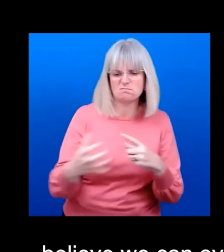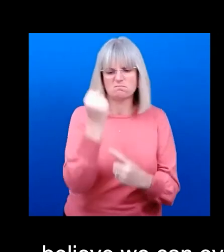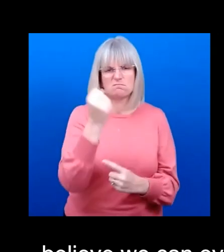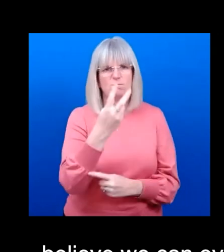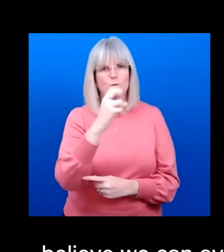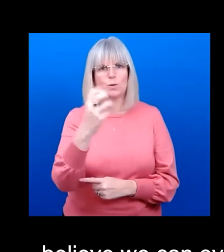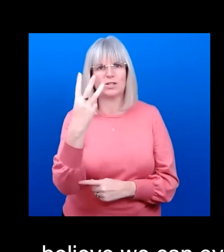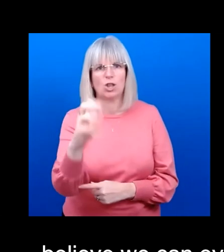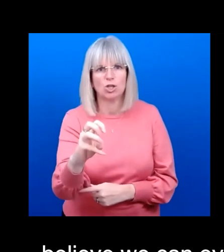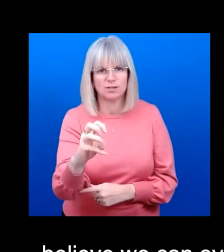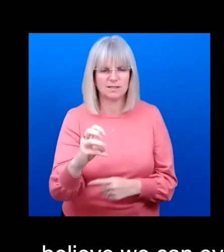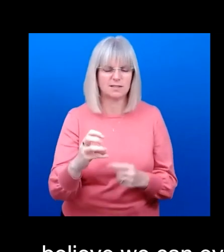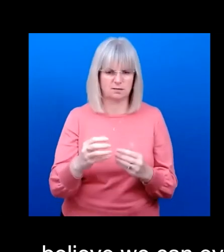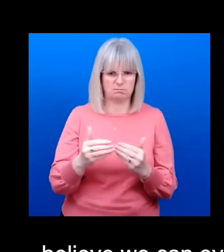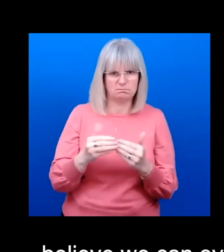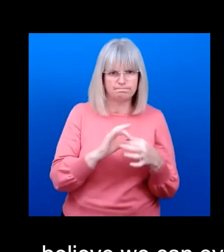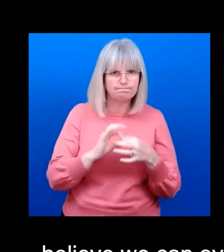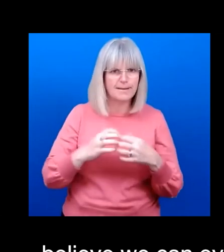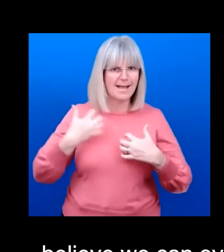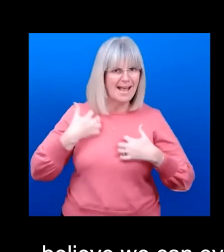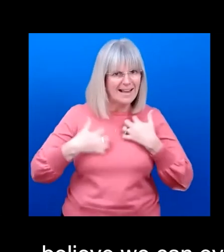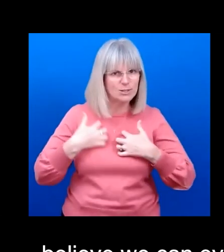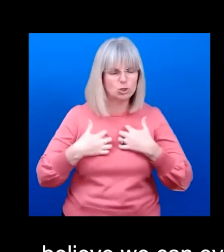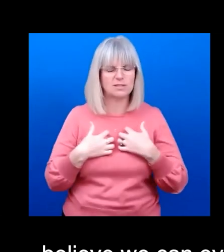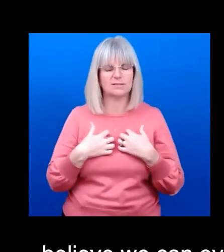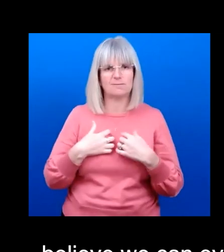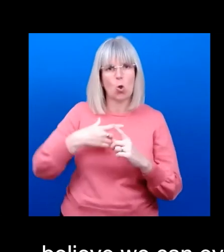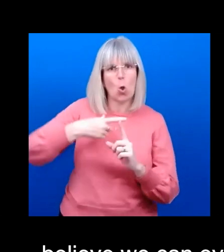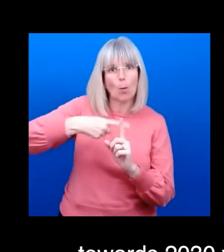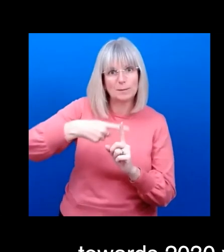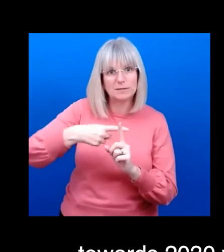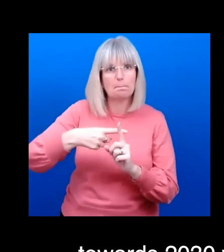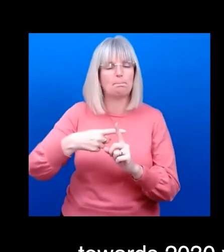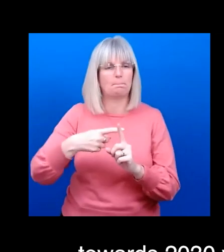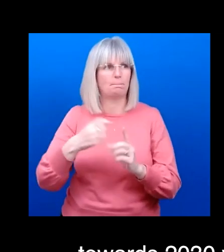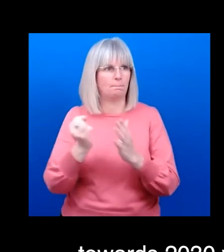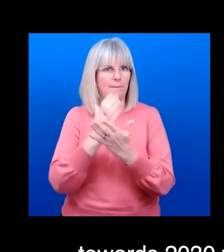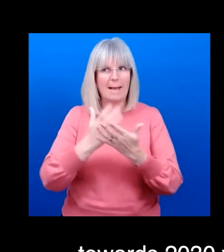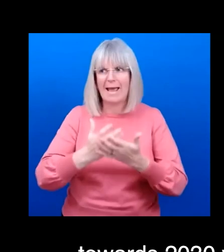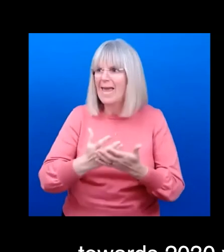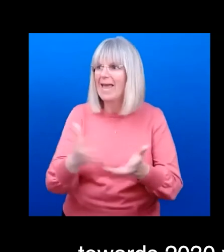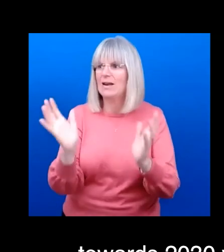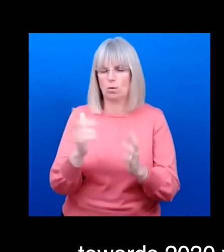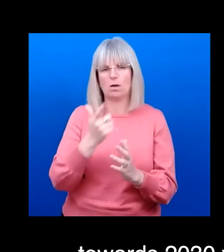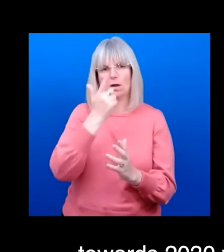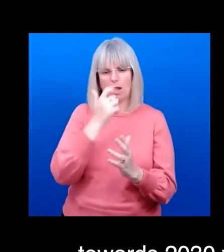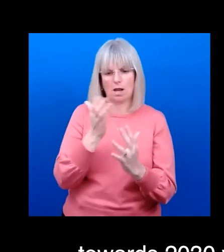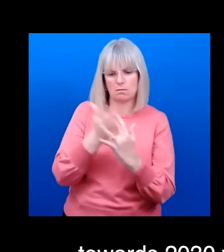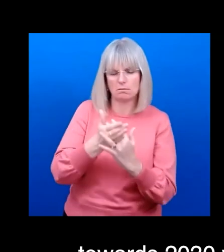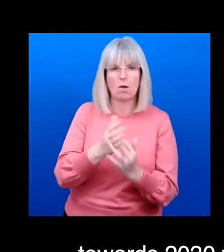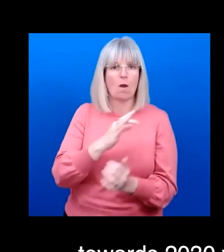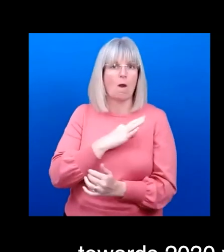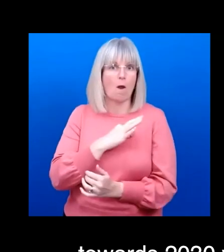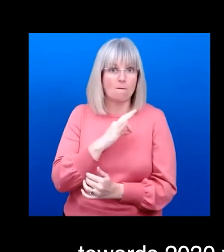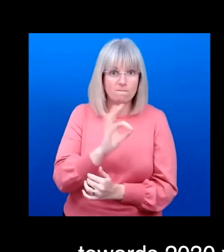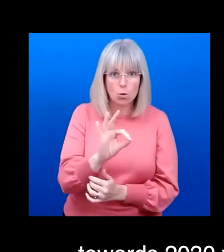optimism, ensuring that everyone, everywhere has access to affordable, quality eye